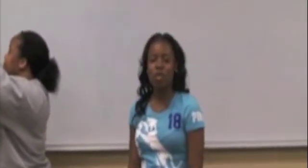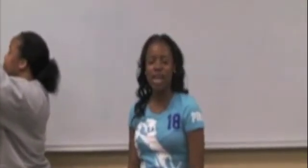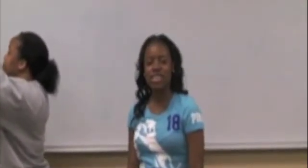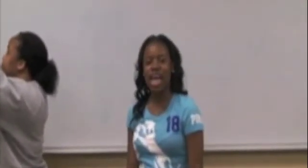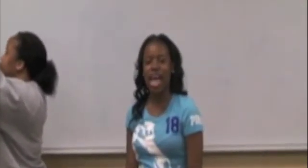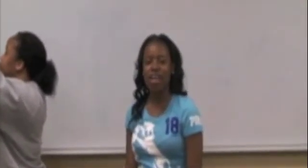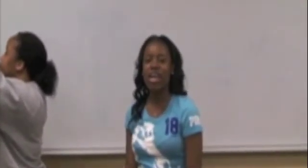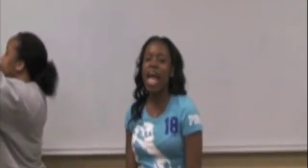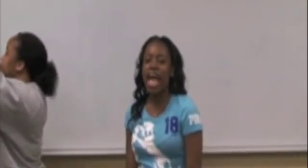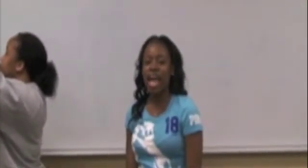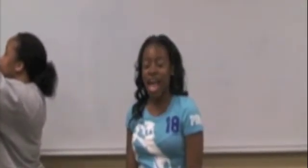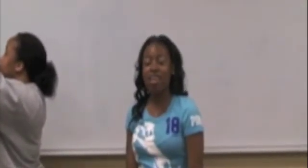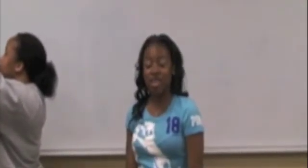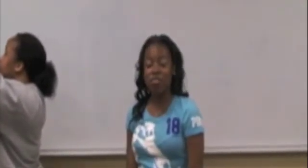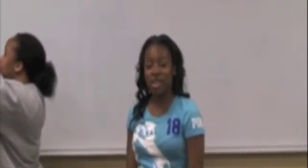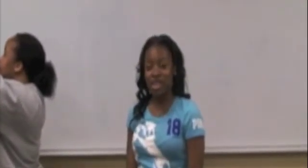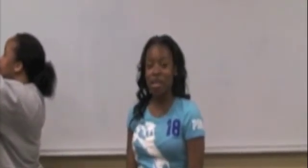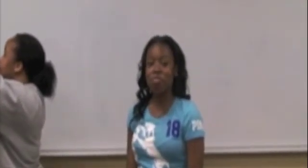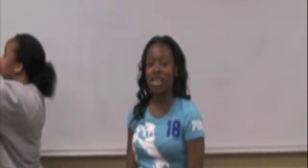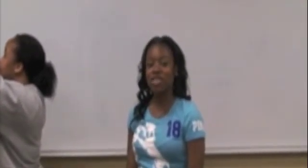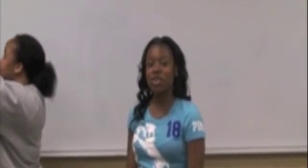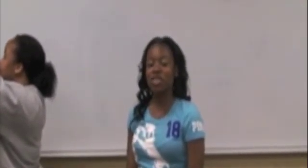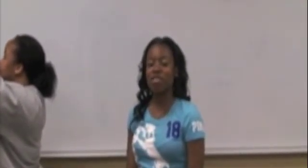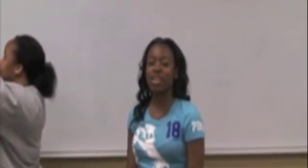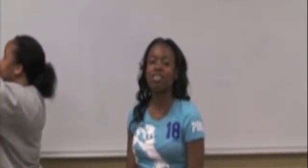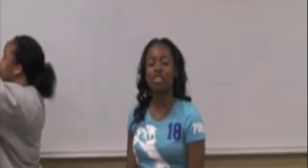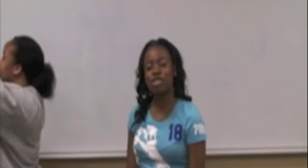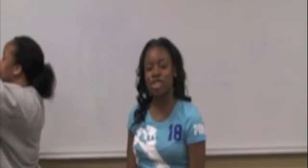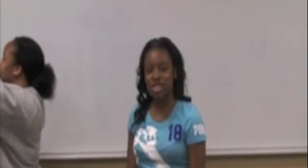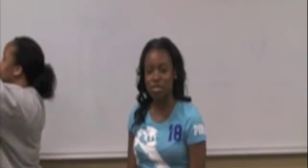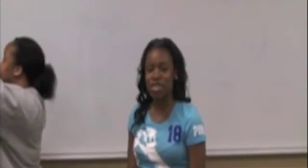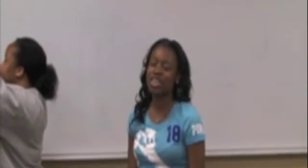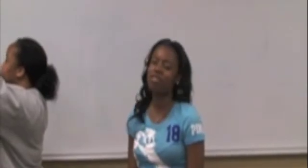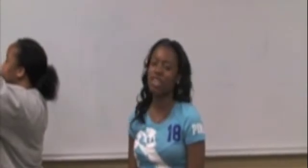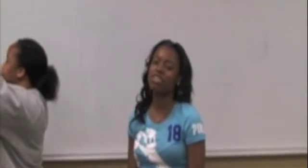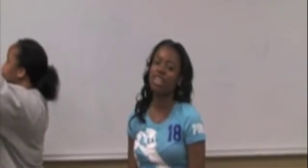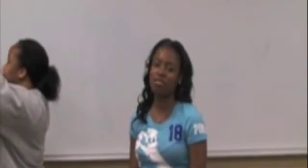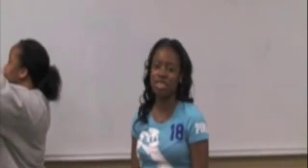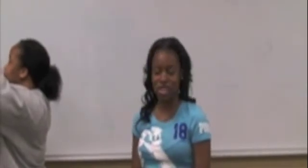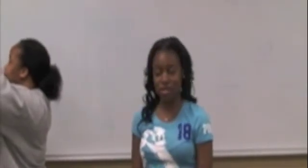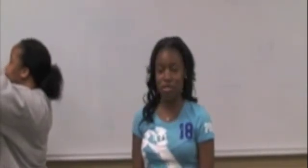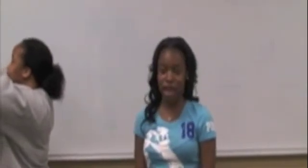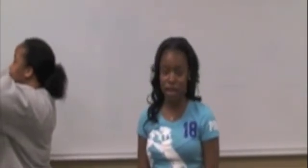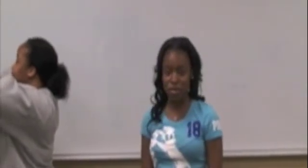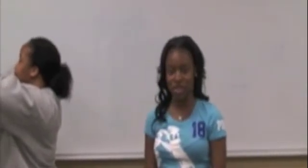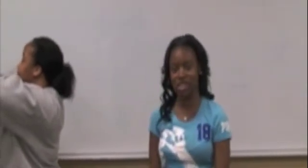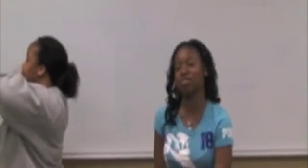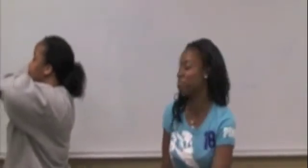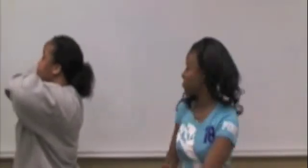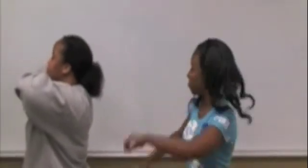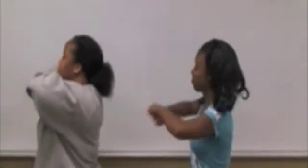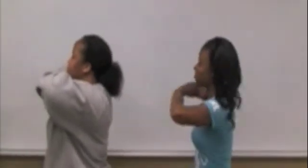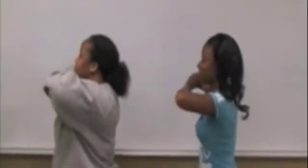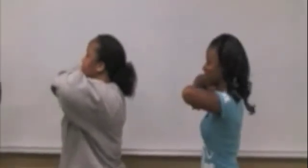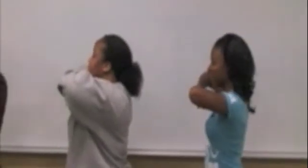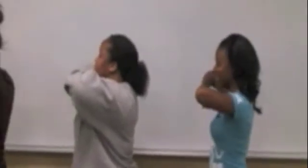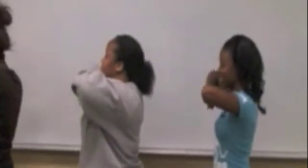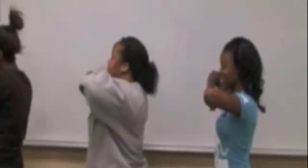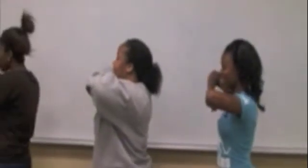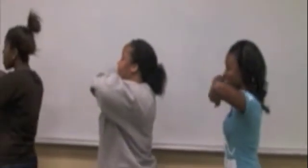whites to have chlamydia based on the fact of social stigmas and fear of shame and judgment in black community. It's so